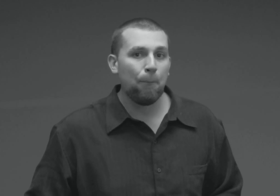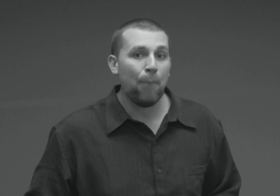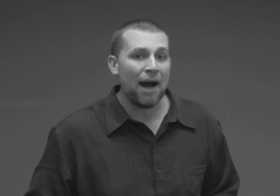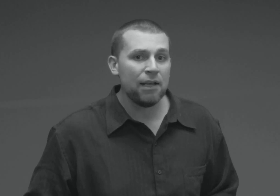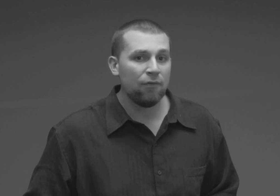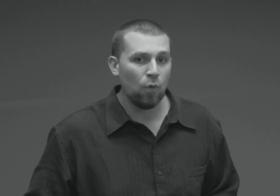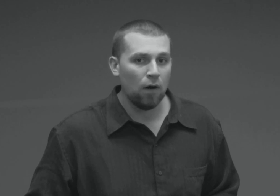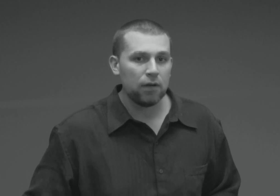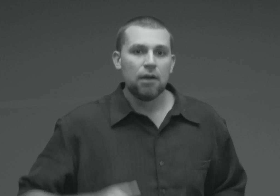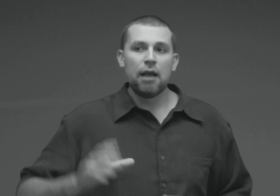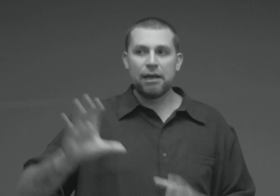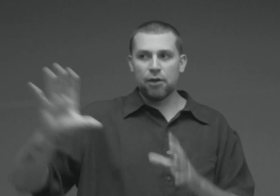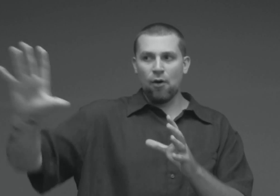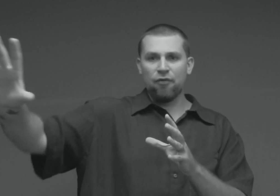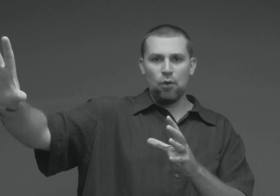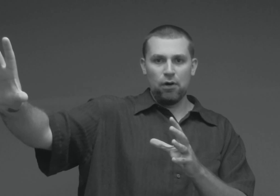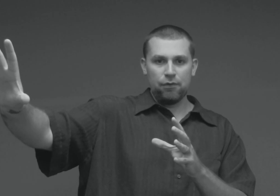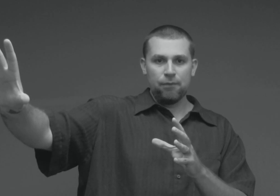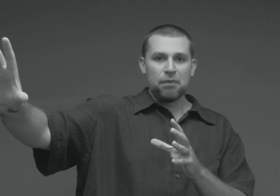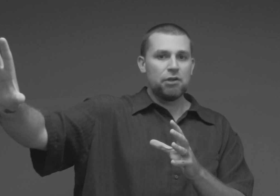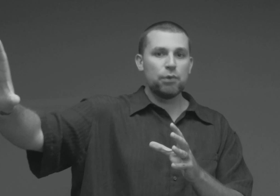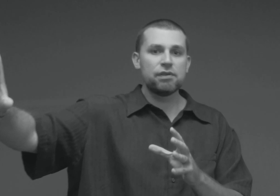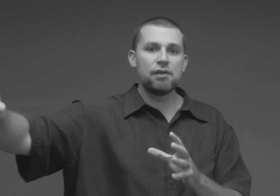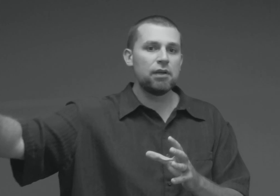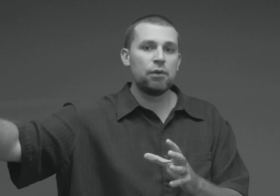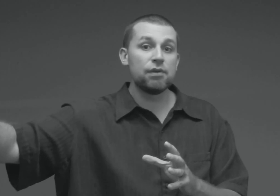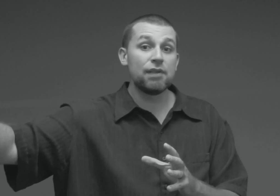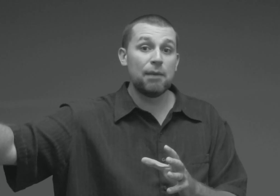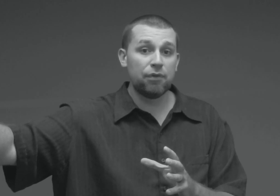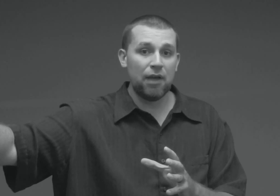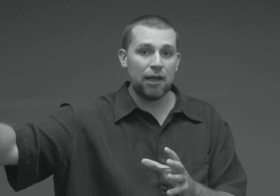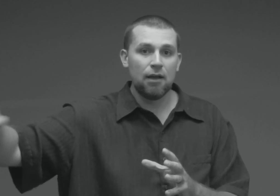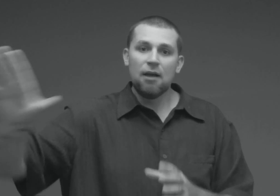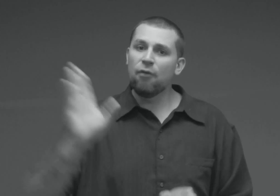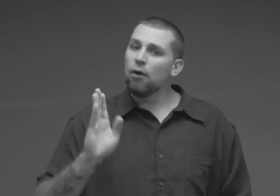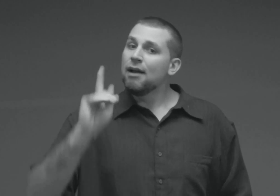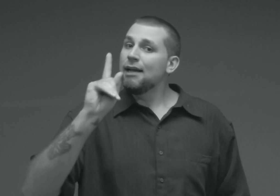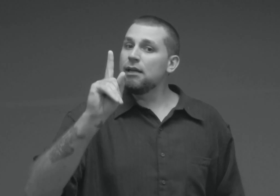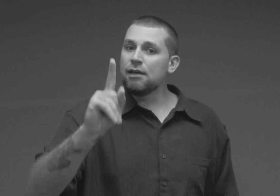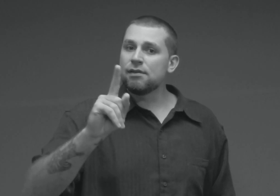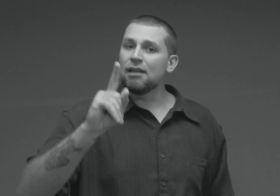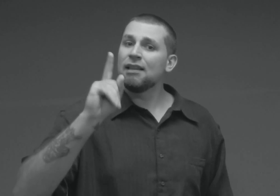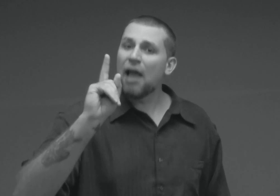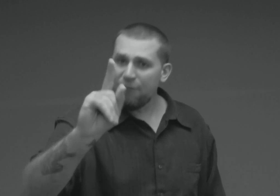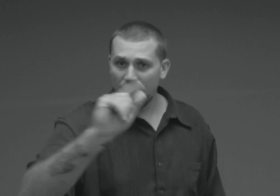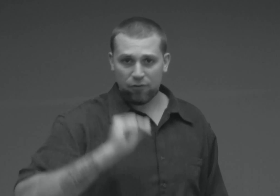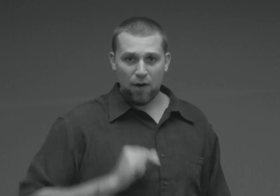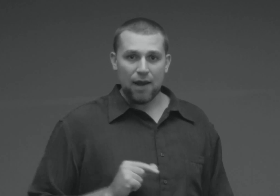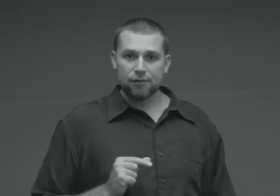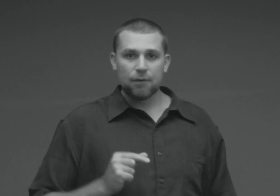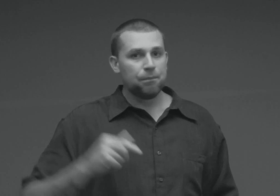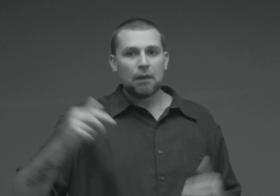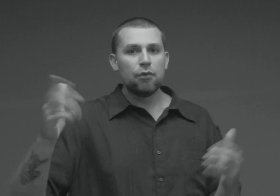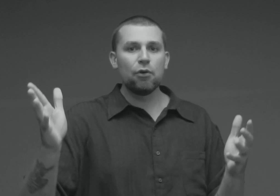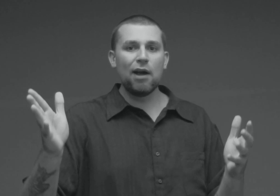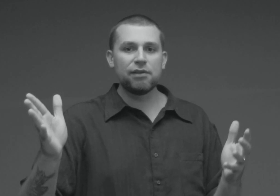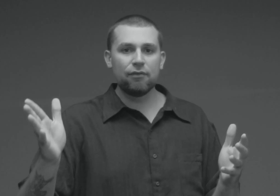body of work and go forth to essentially do the same thing. For it is the life of Christ, the grace of